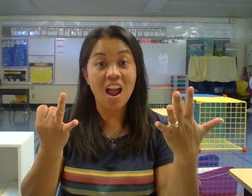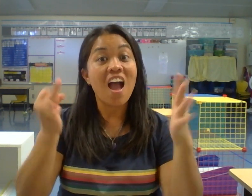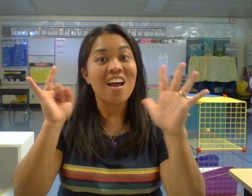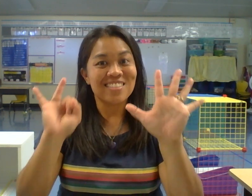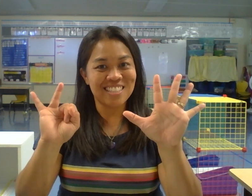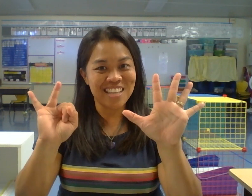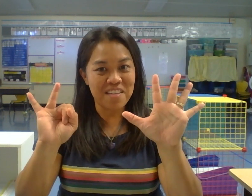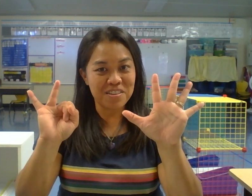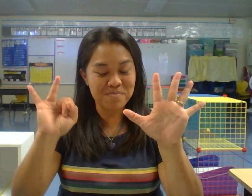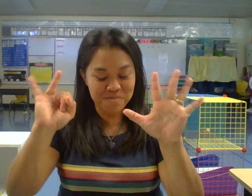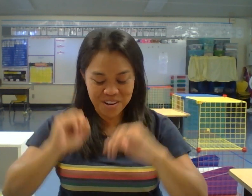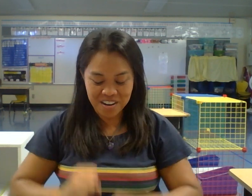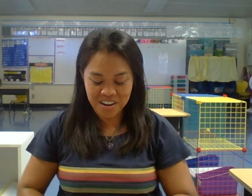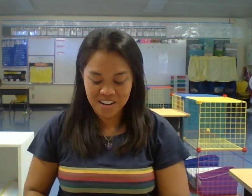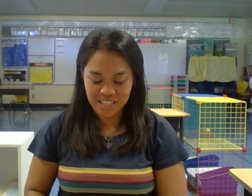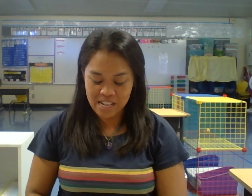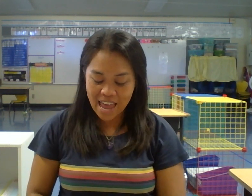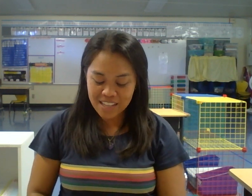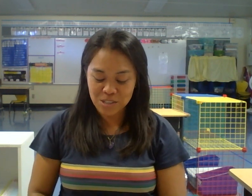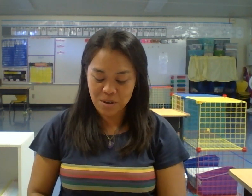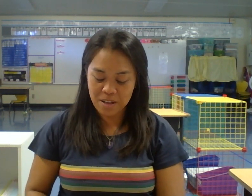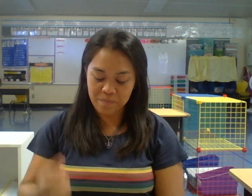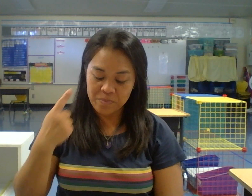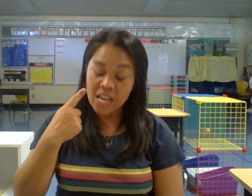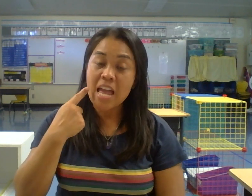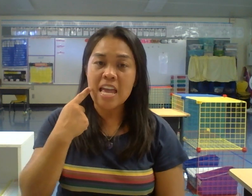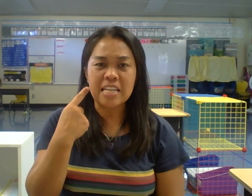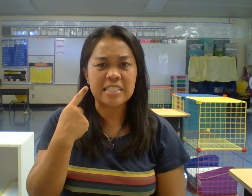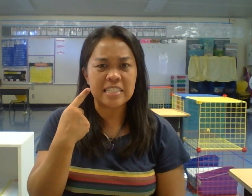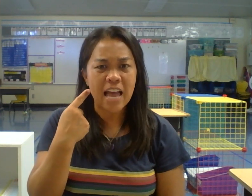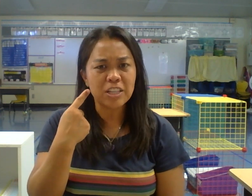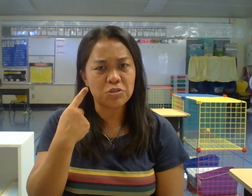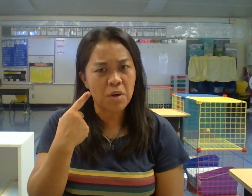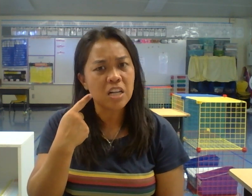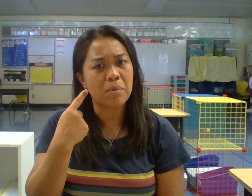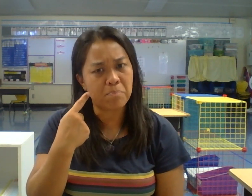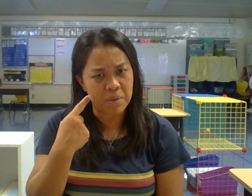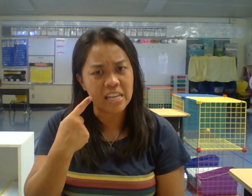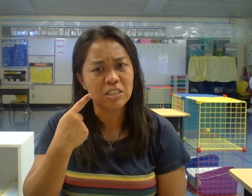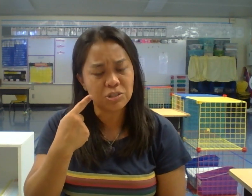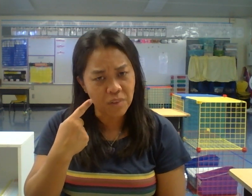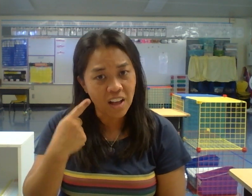Seven words. Last one. Is that truck a big truck?